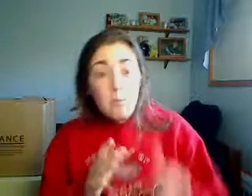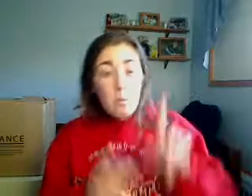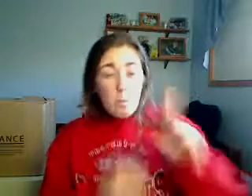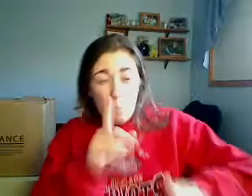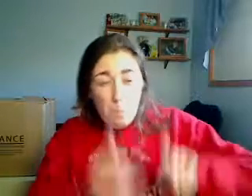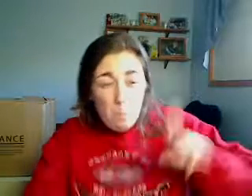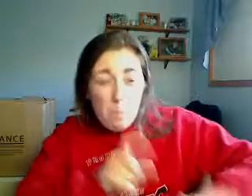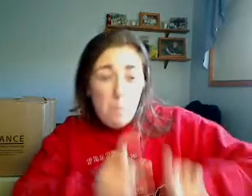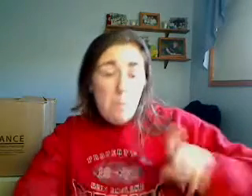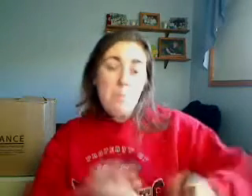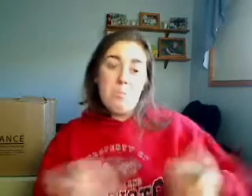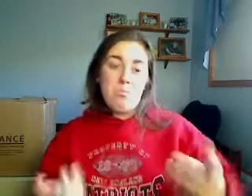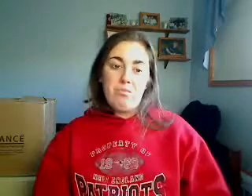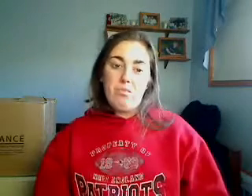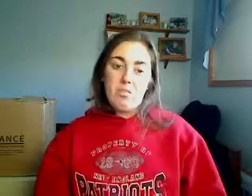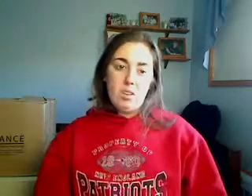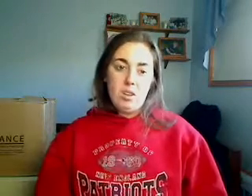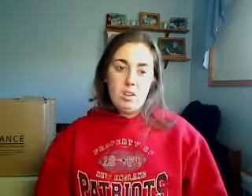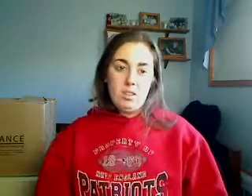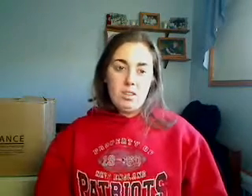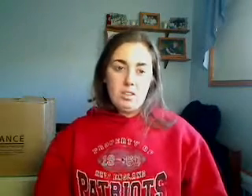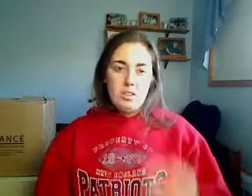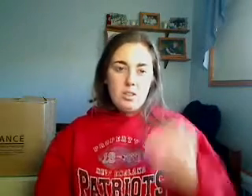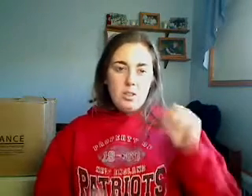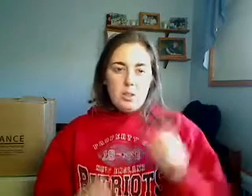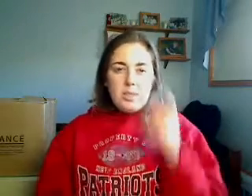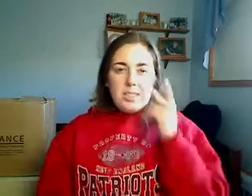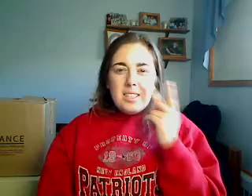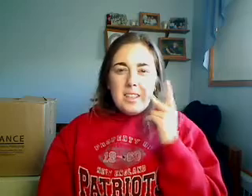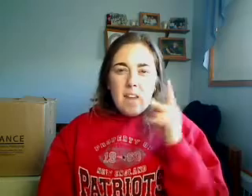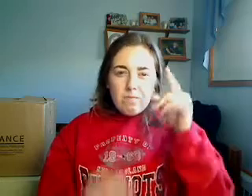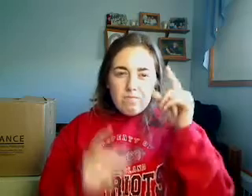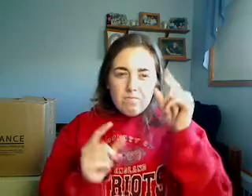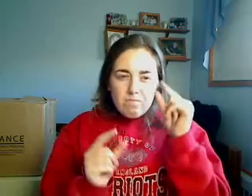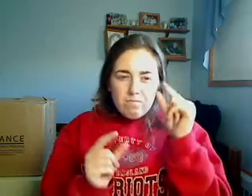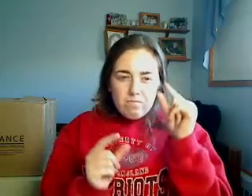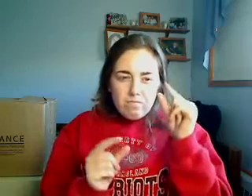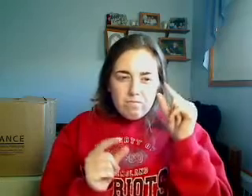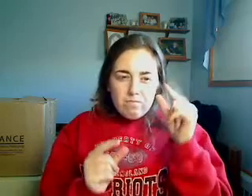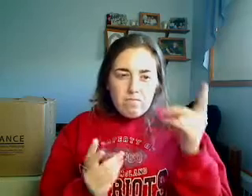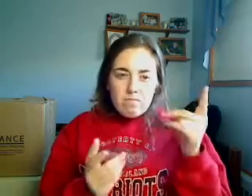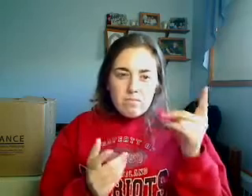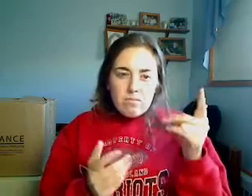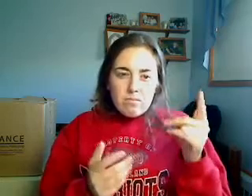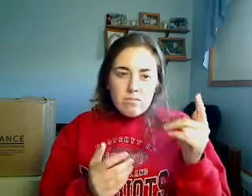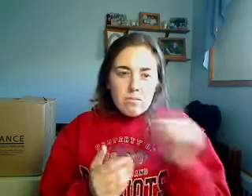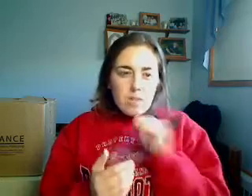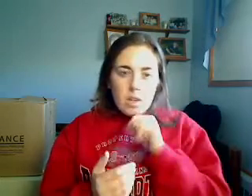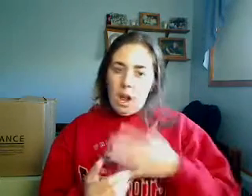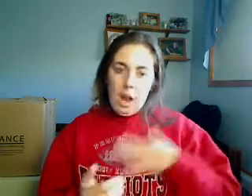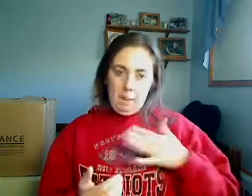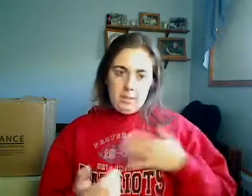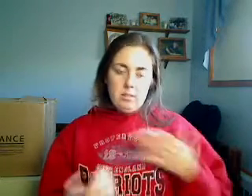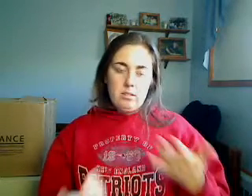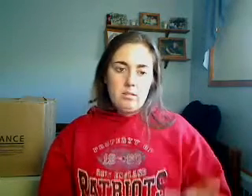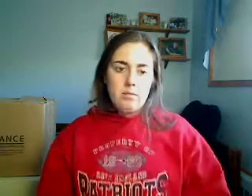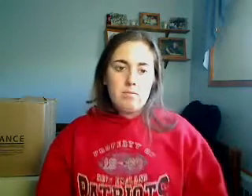interviewing him is like going up against a chess grandmaster. He is six steps ahead in trying to get an ability to